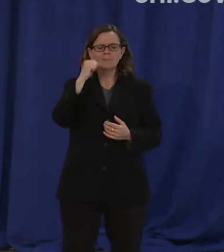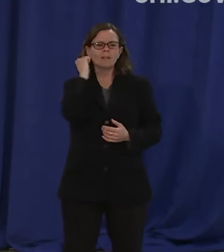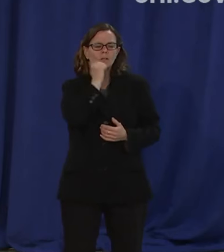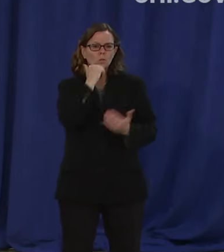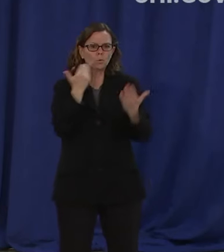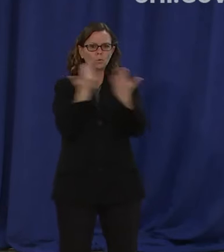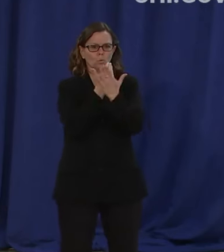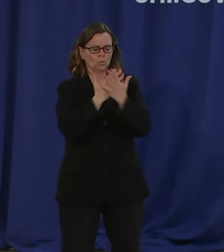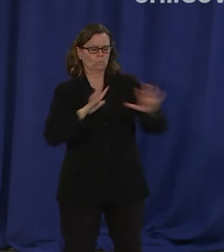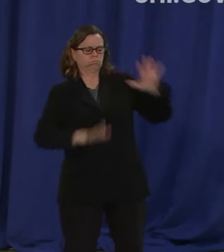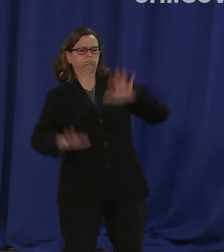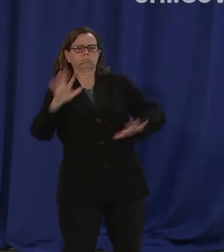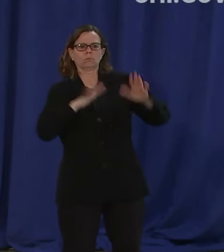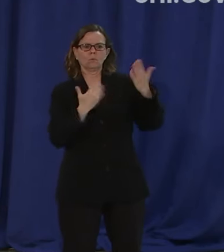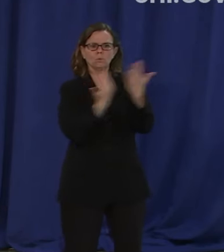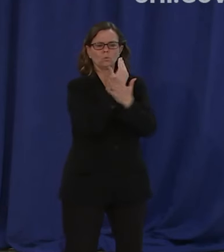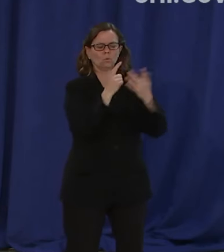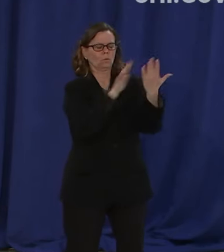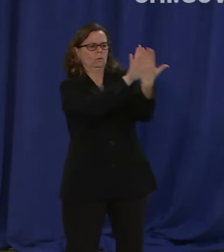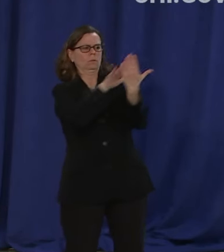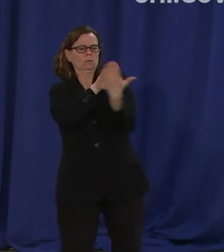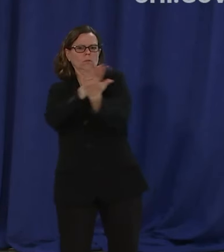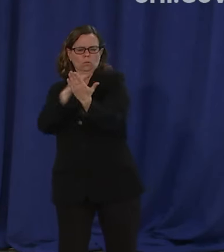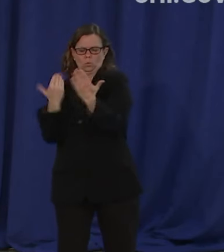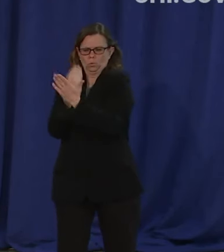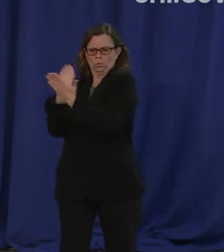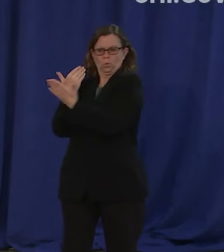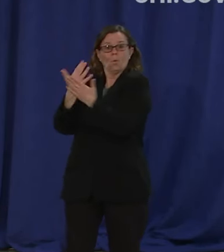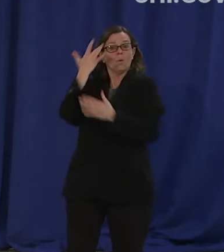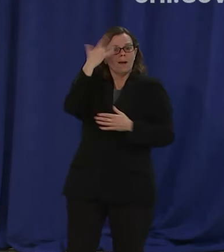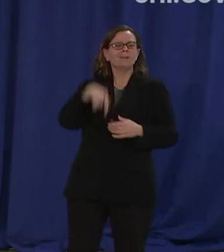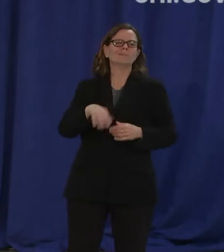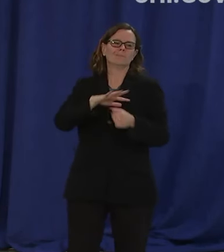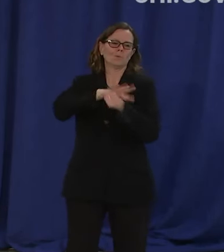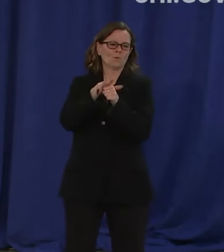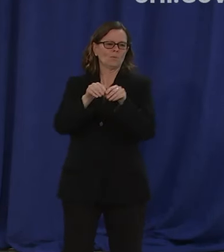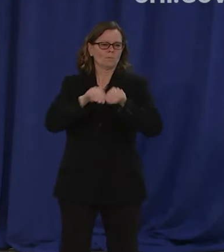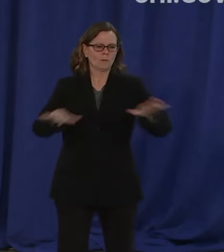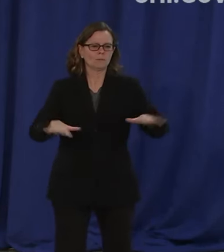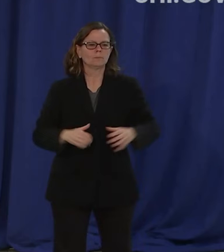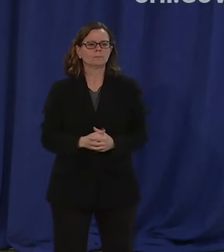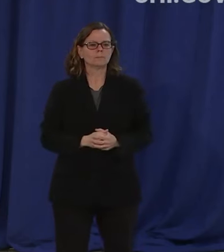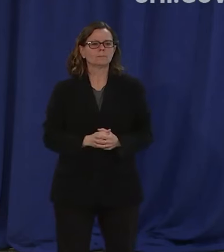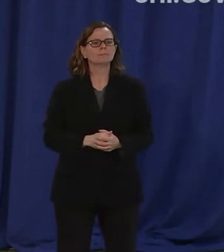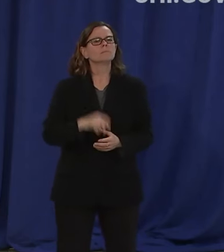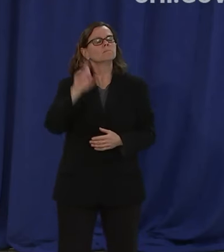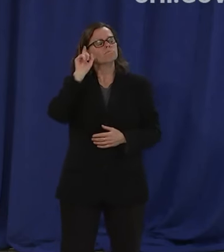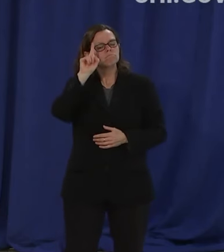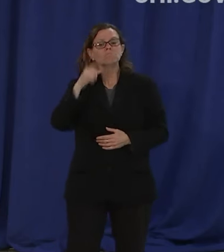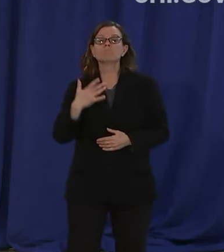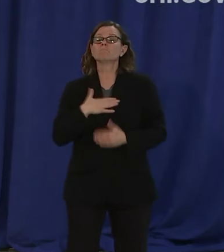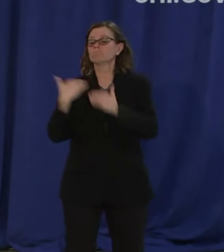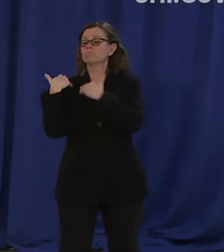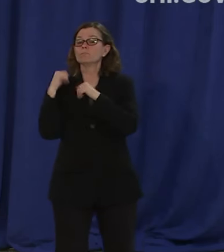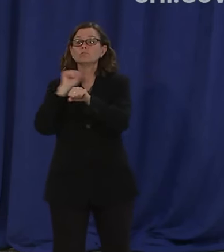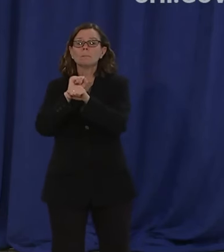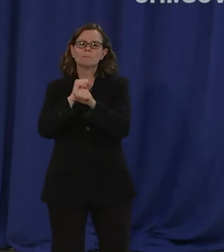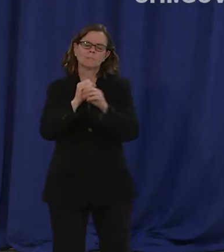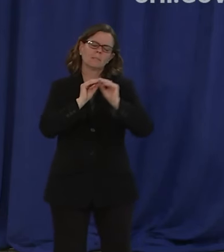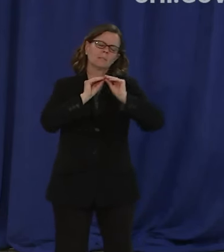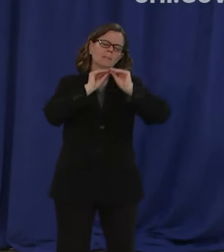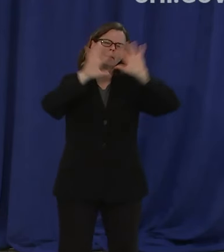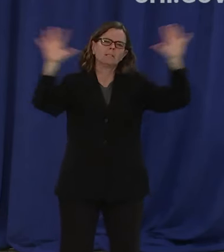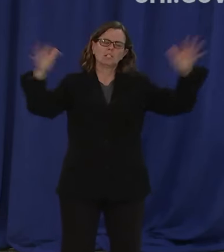ensuring full transparency around our emergency response with our colleagues in the council and of course with residents.